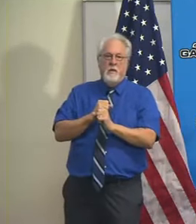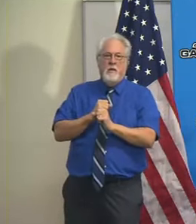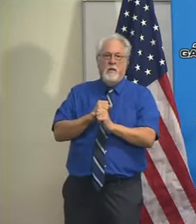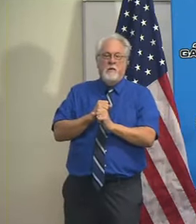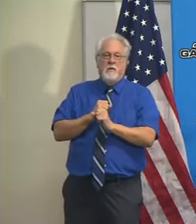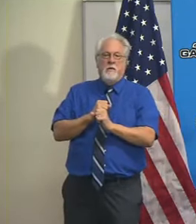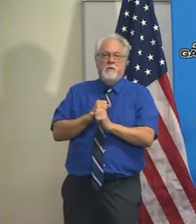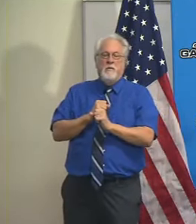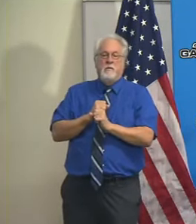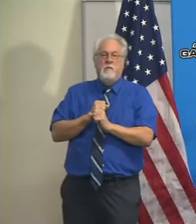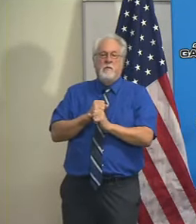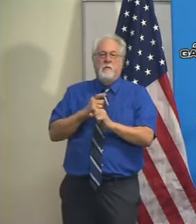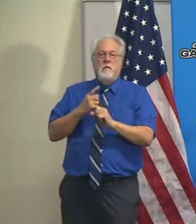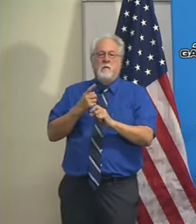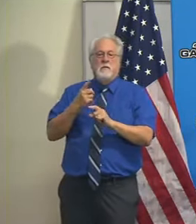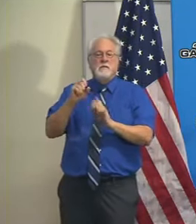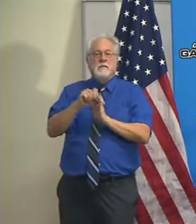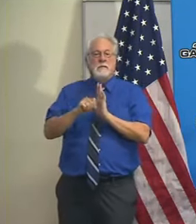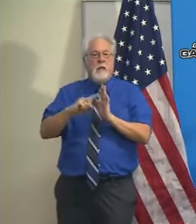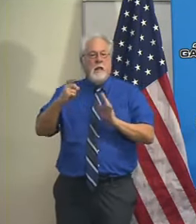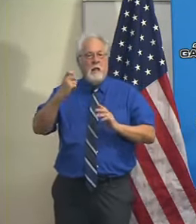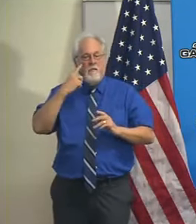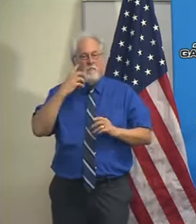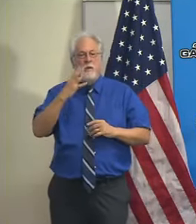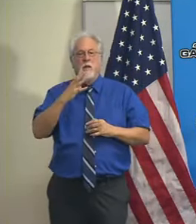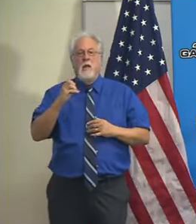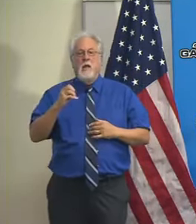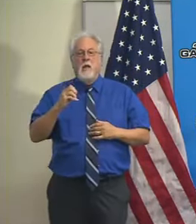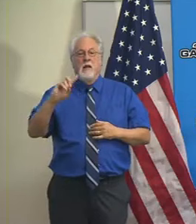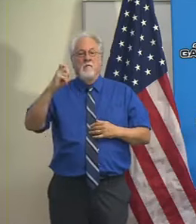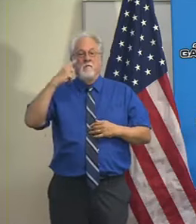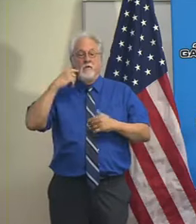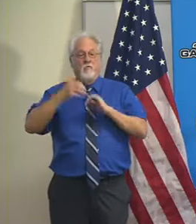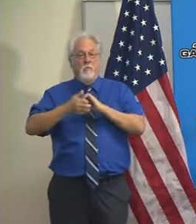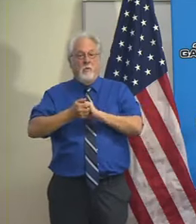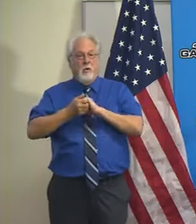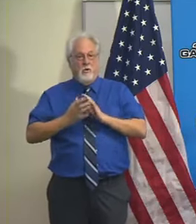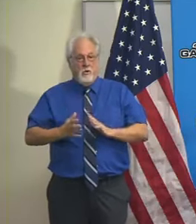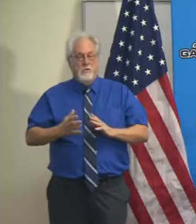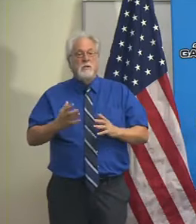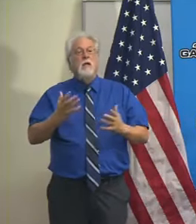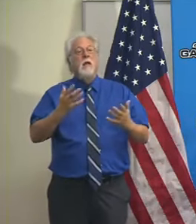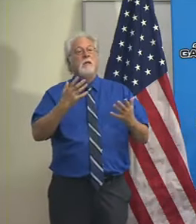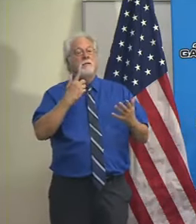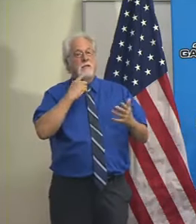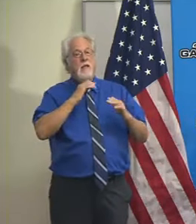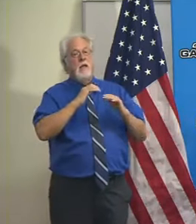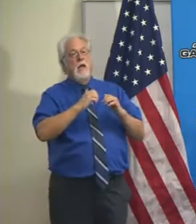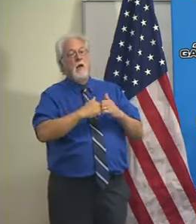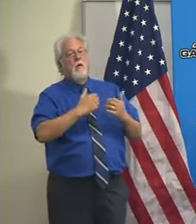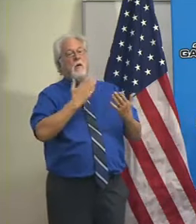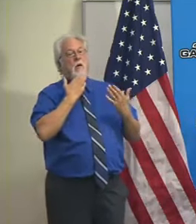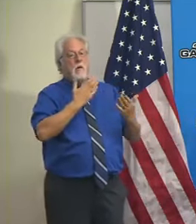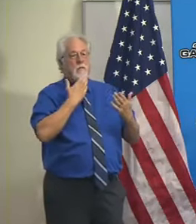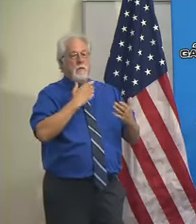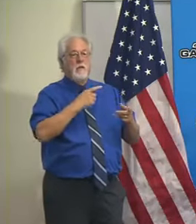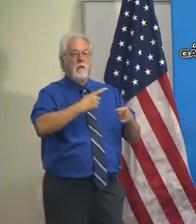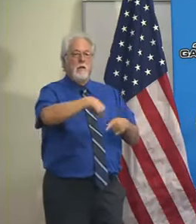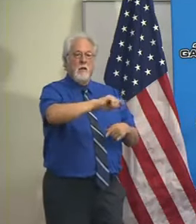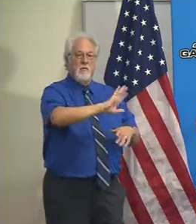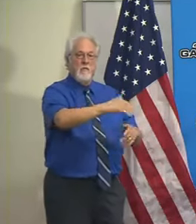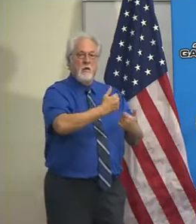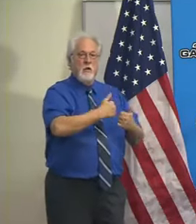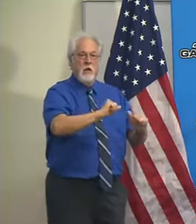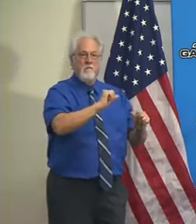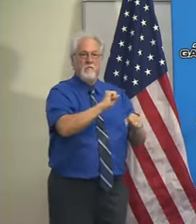the state government and our federal partners. And I want to say how appreciative I am of all of the efforts that